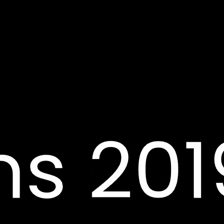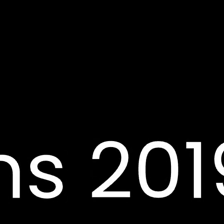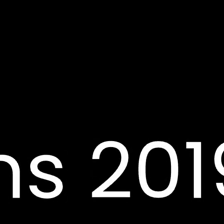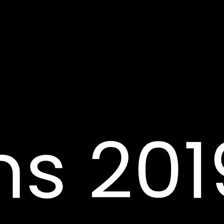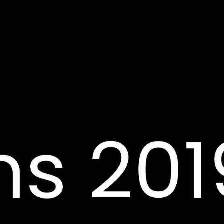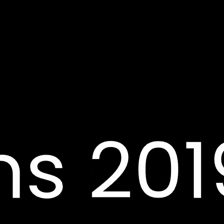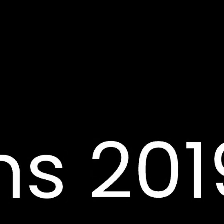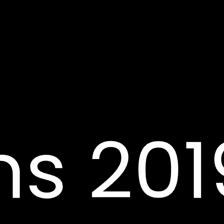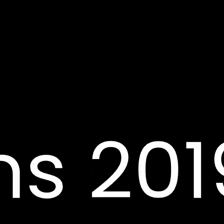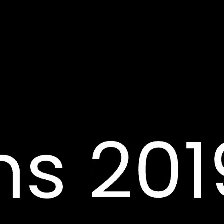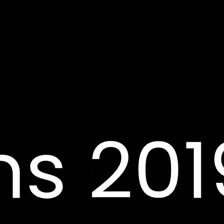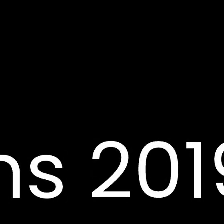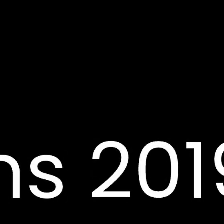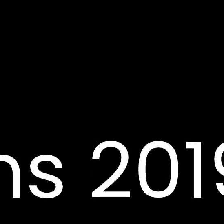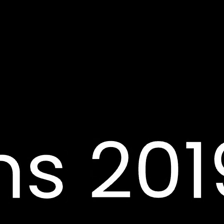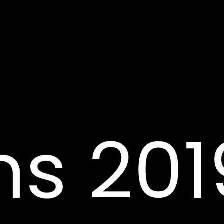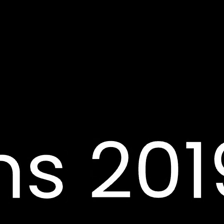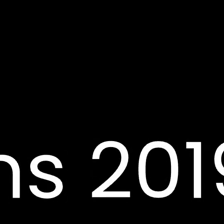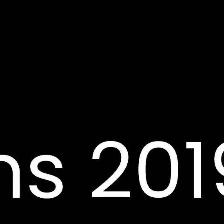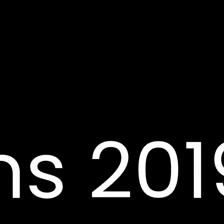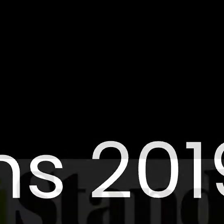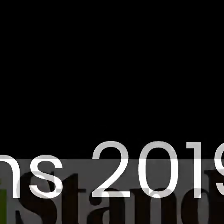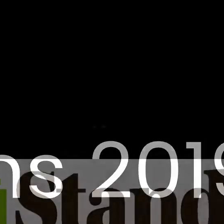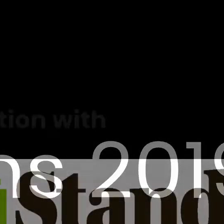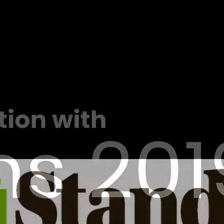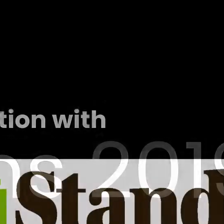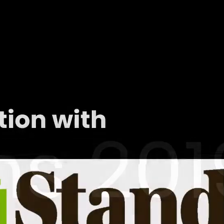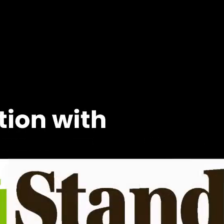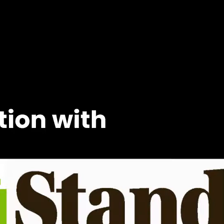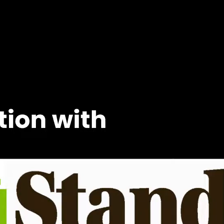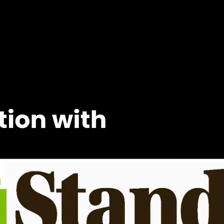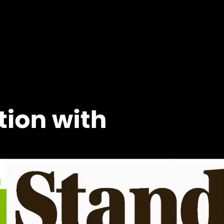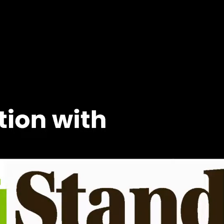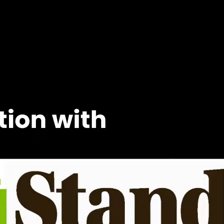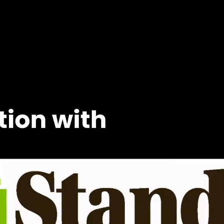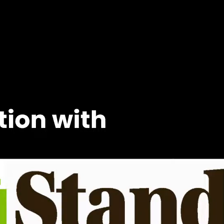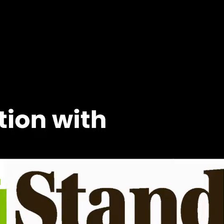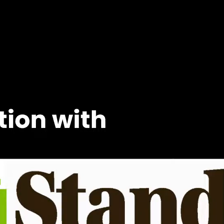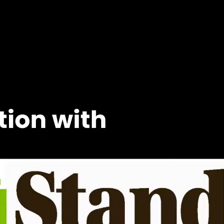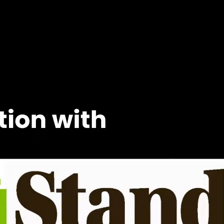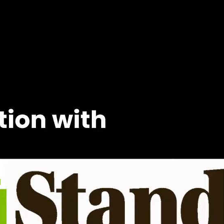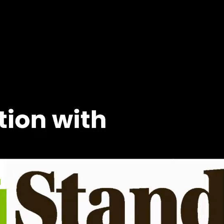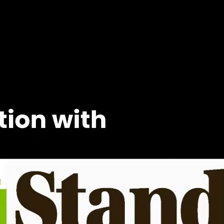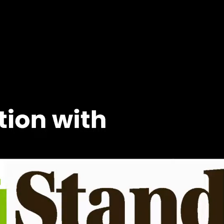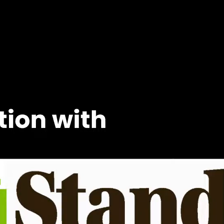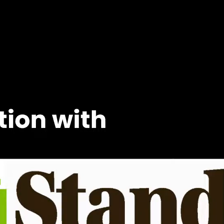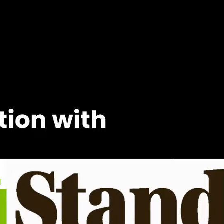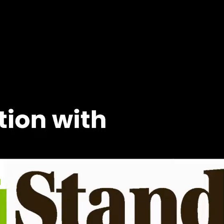Elections 2019 on Manua 2 People's Radio. Te reo irirangi o ngatangata o Manua 2.